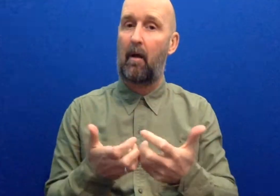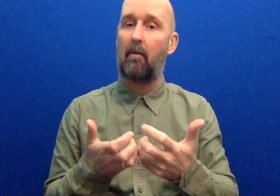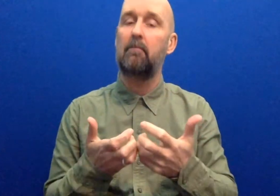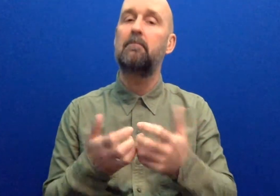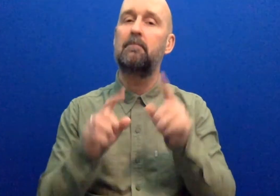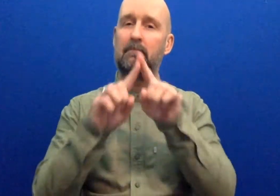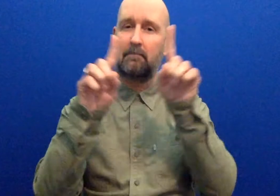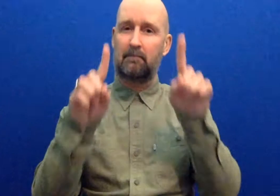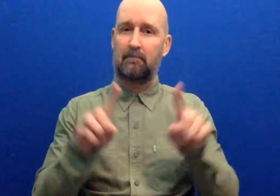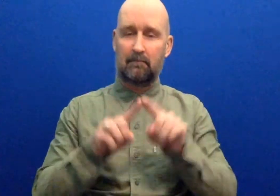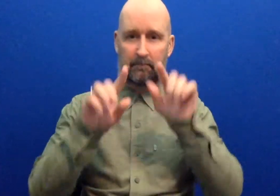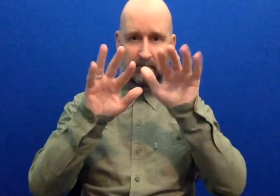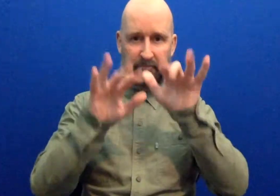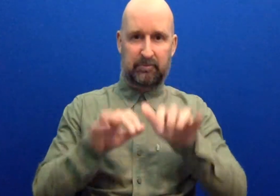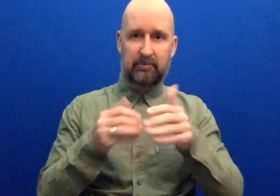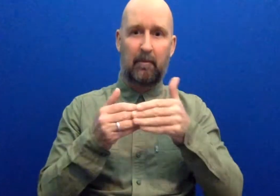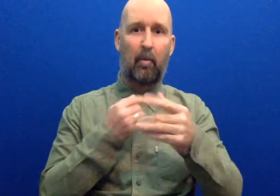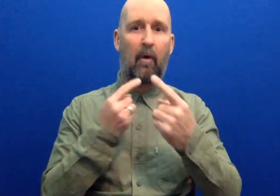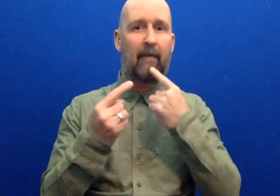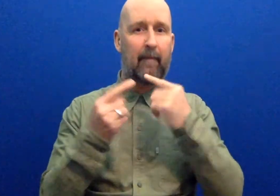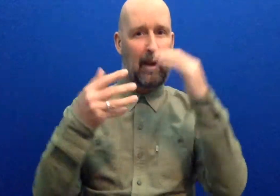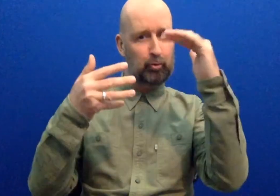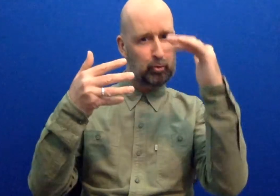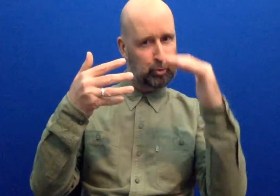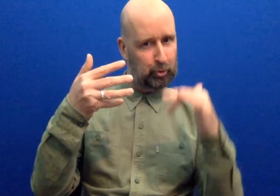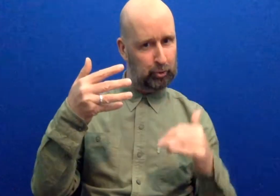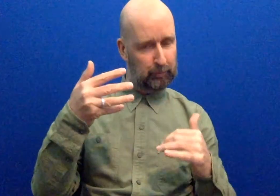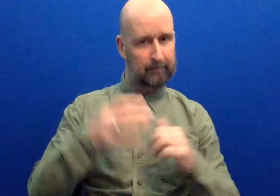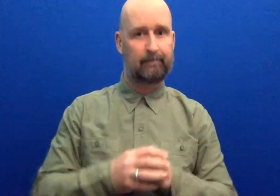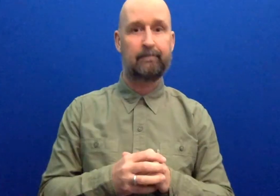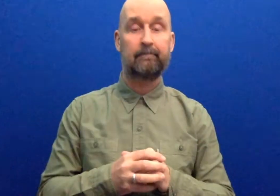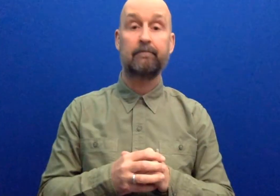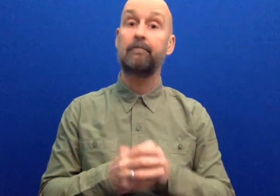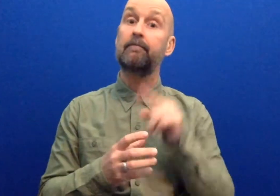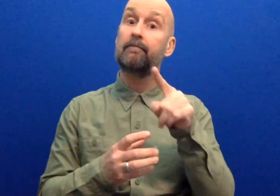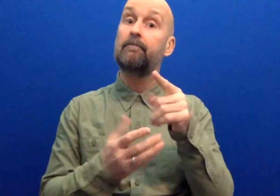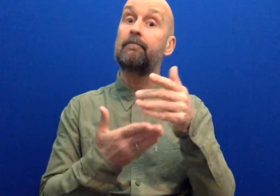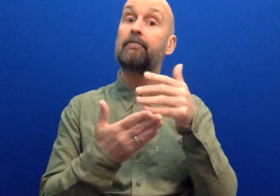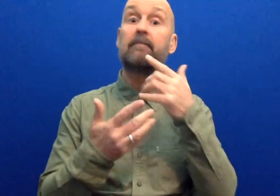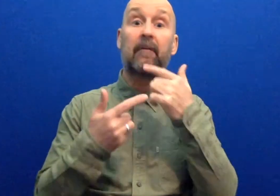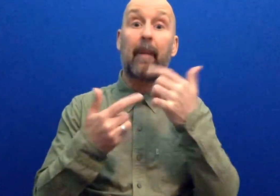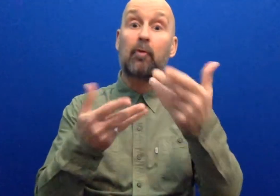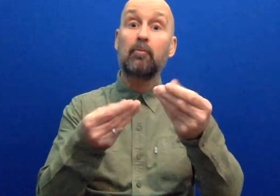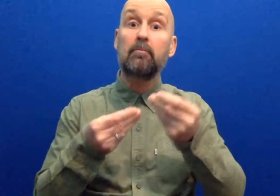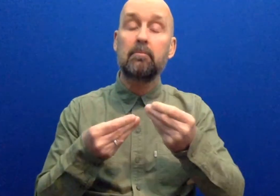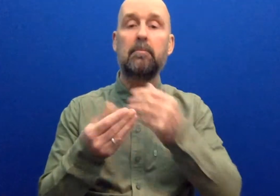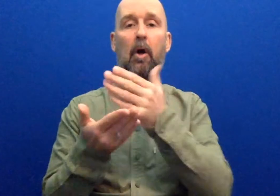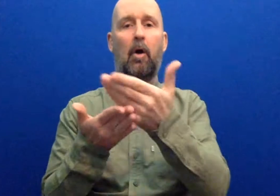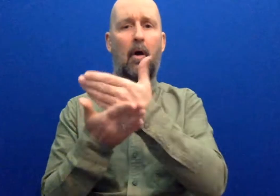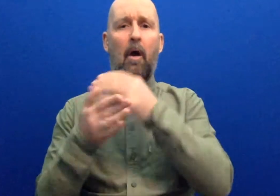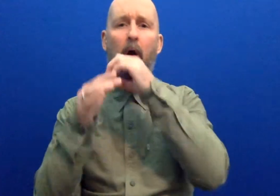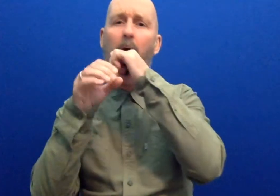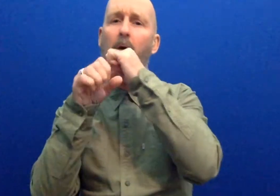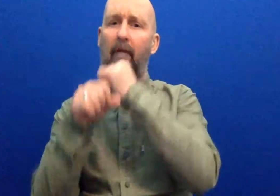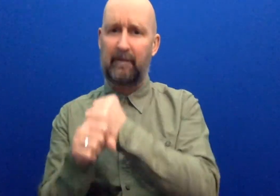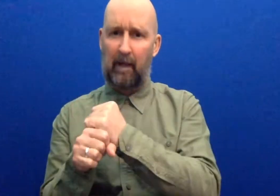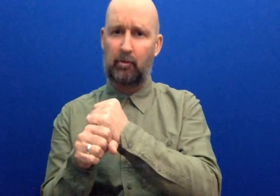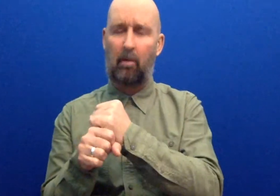further information below, which will be kept confidential and is only for this purpose of